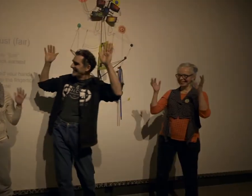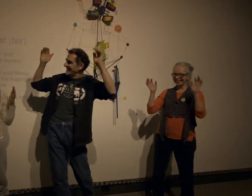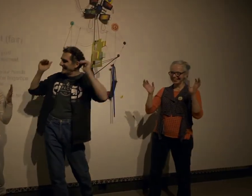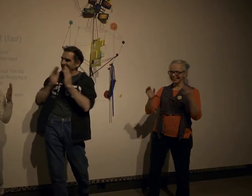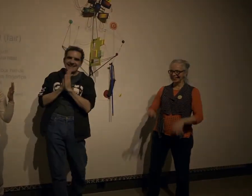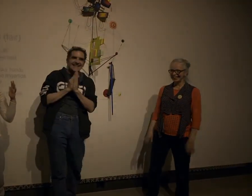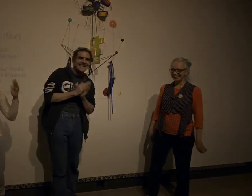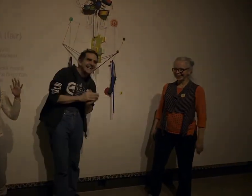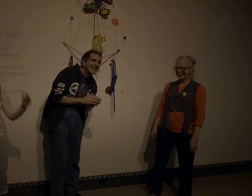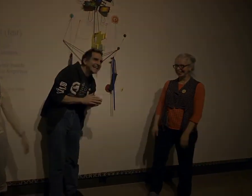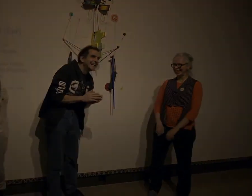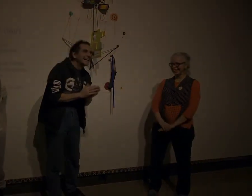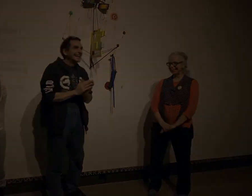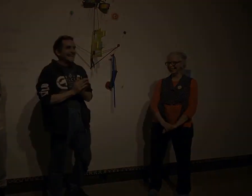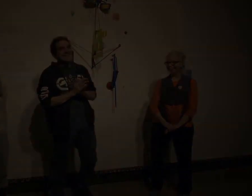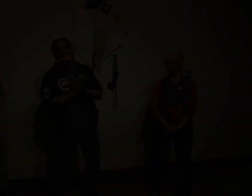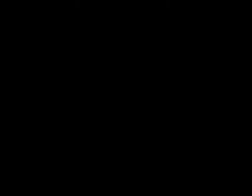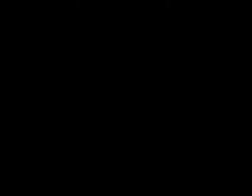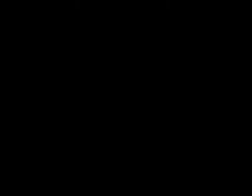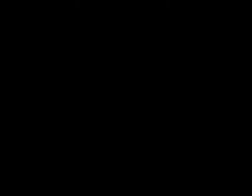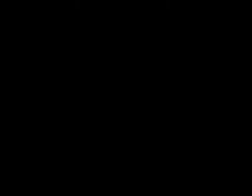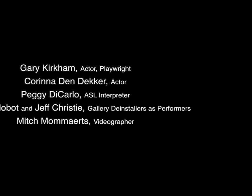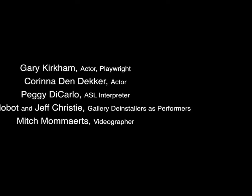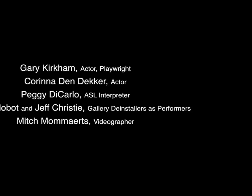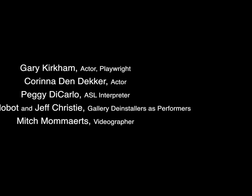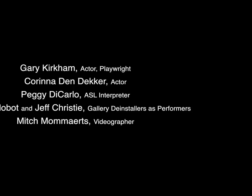thank you so much applause